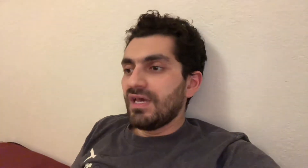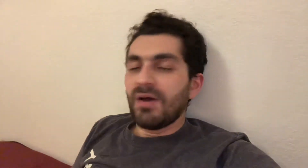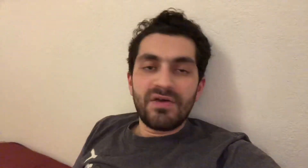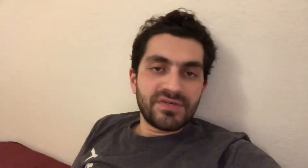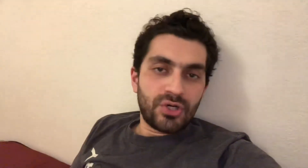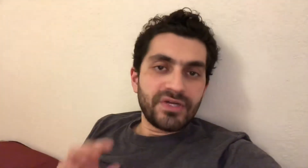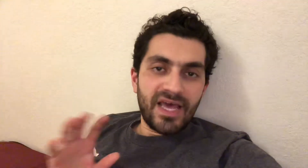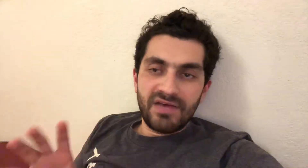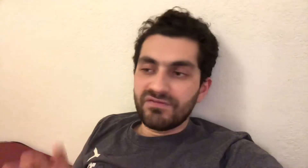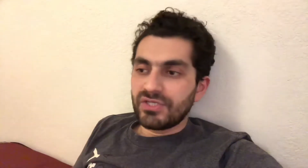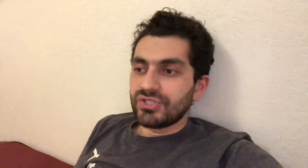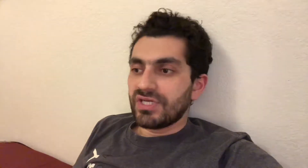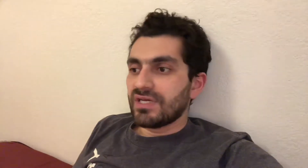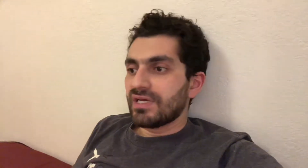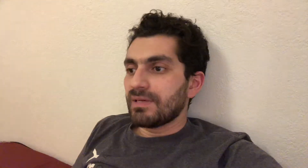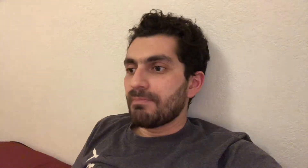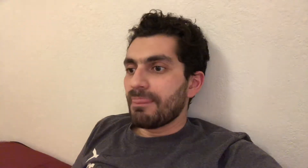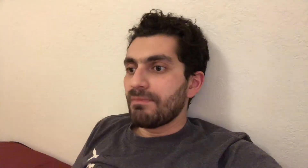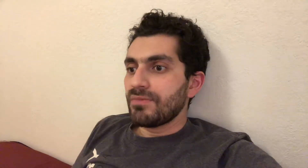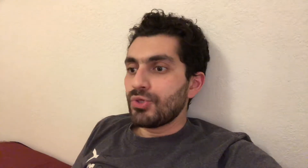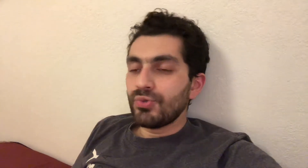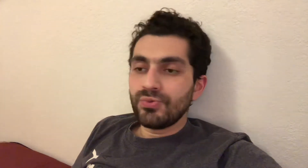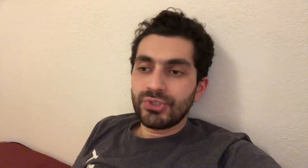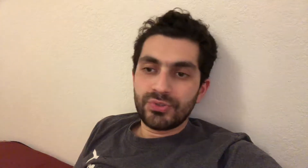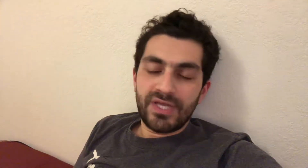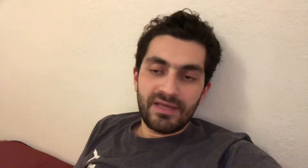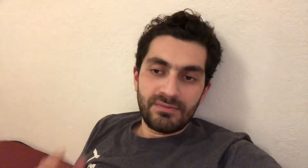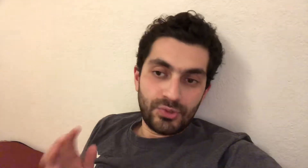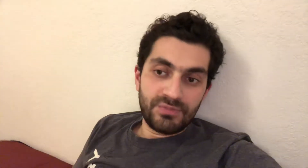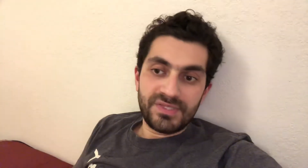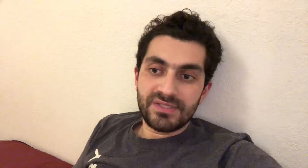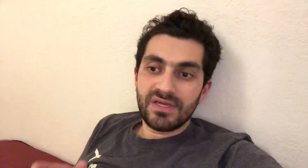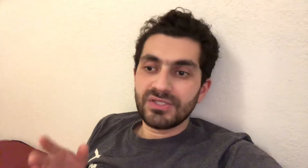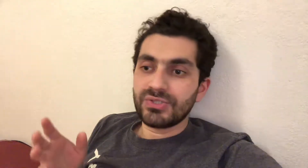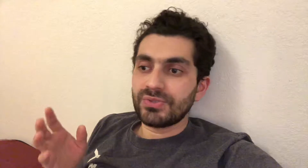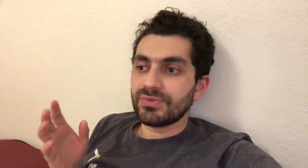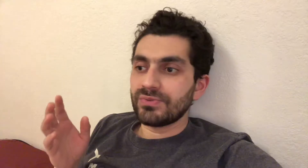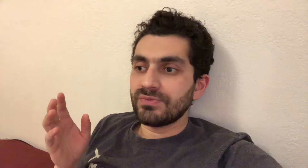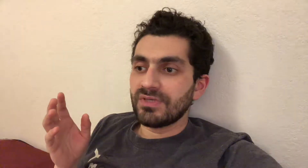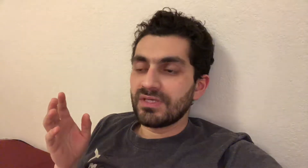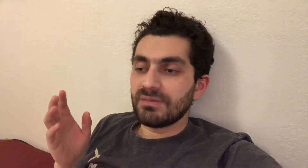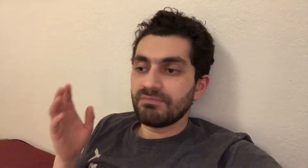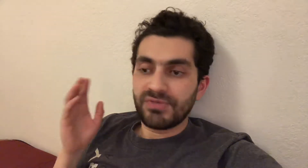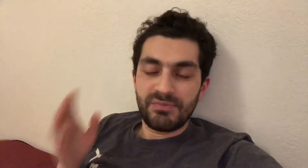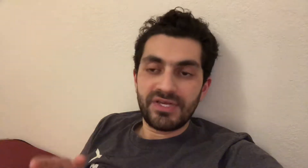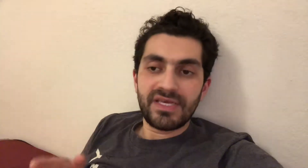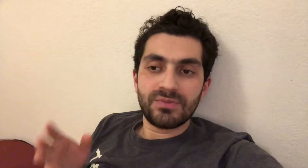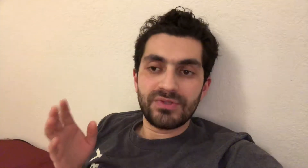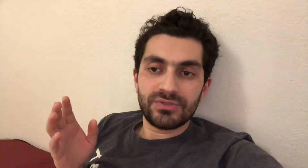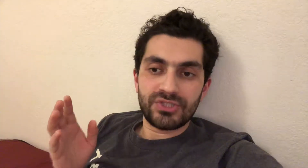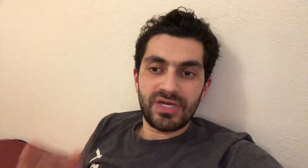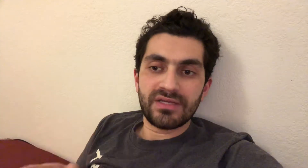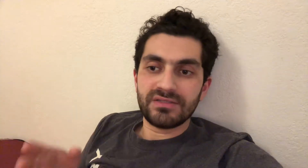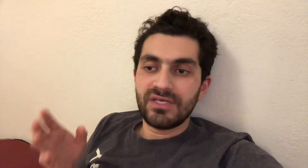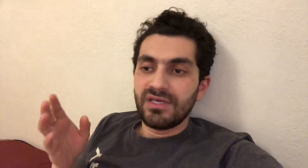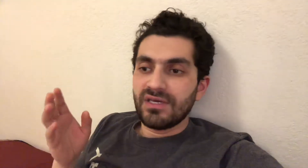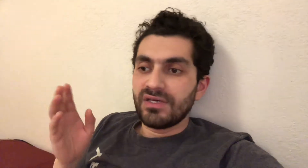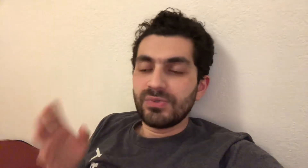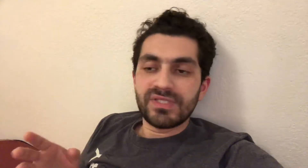However, on average, you should you should be starting to communicate with your child using